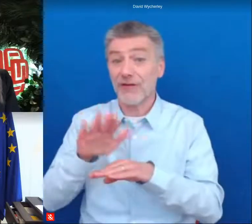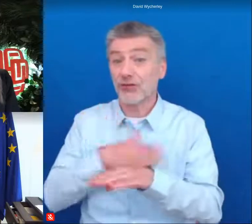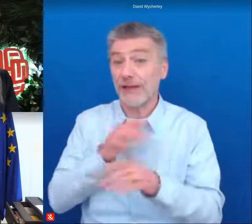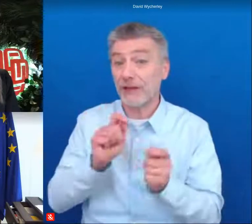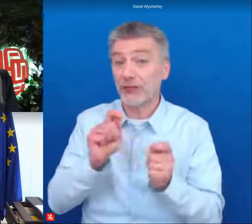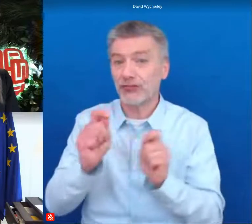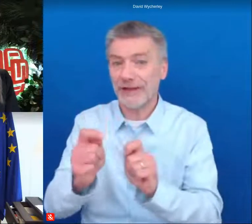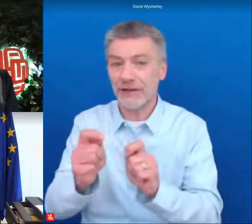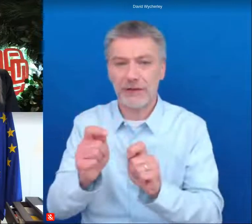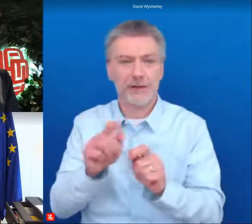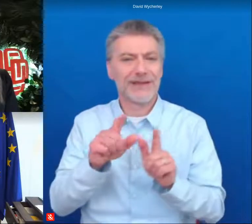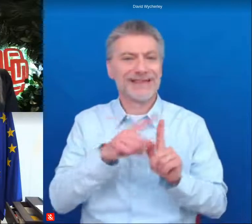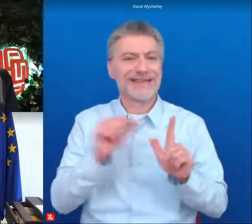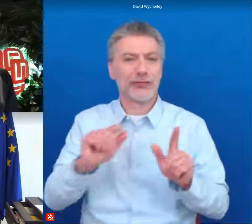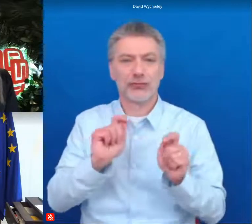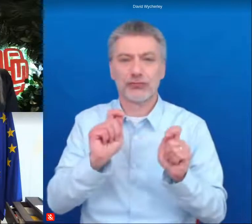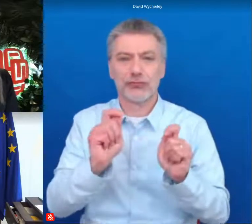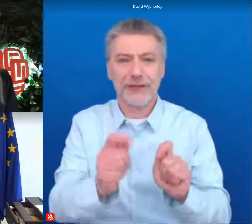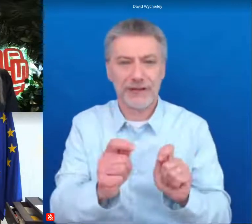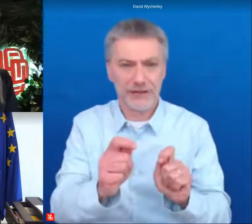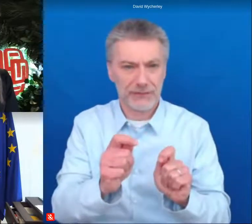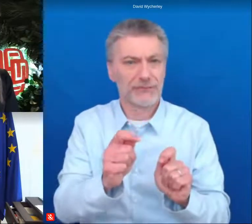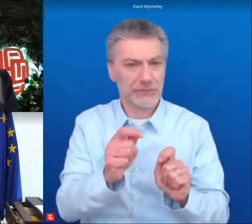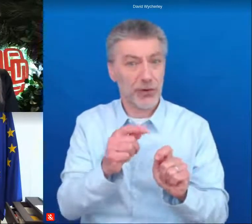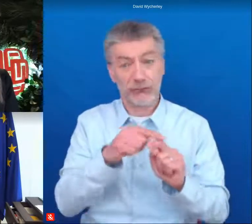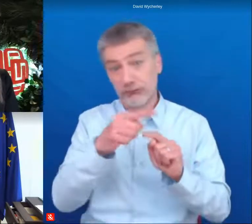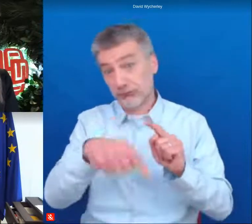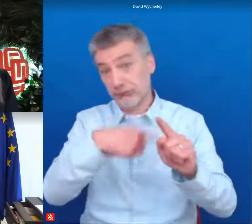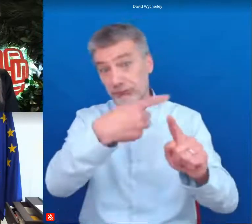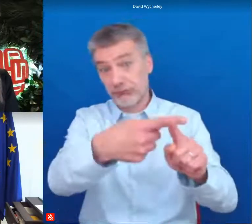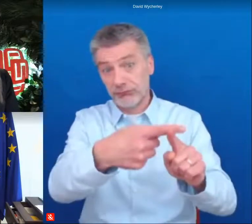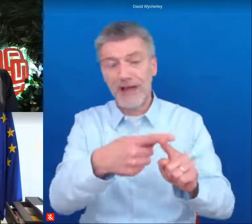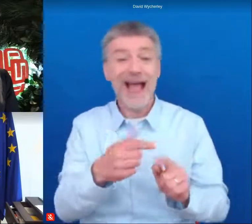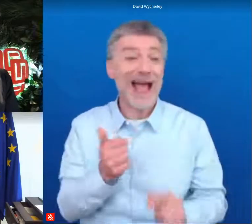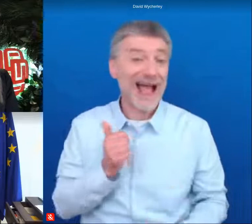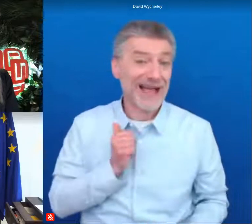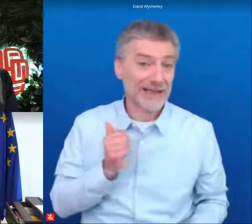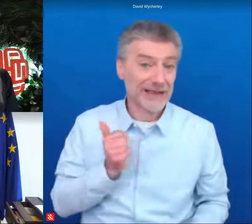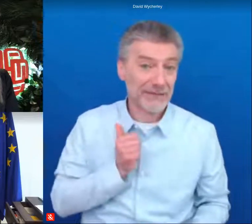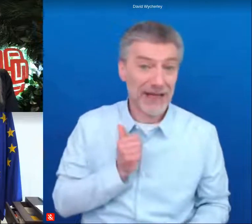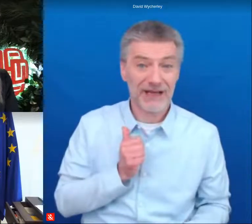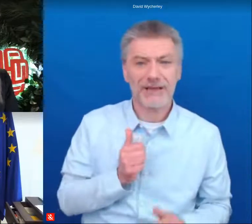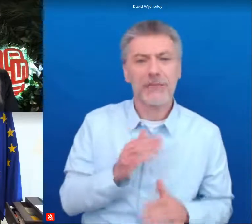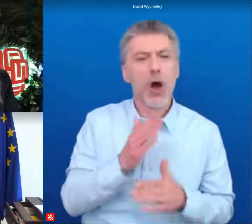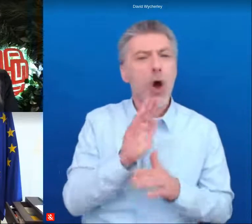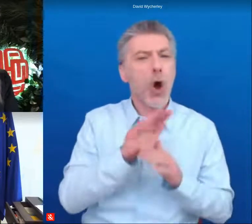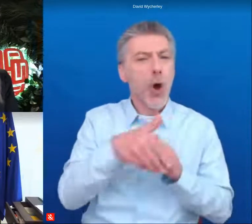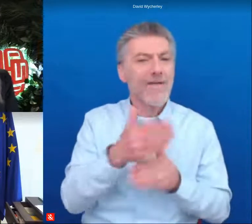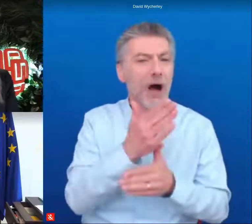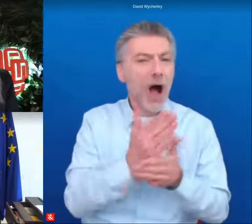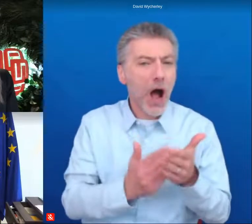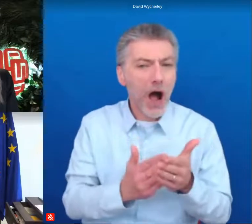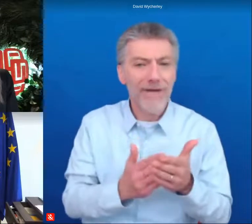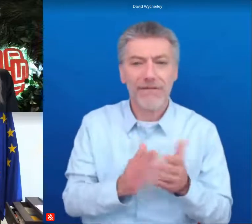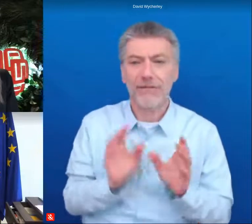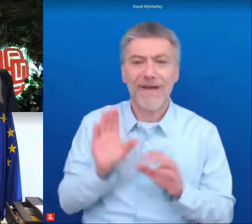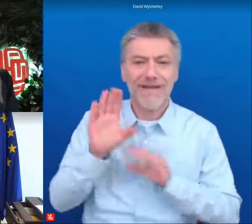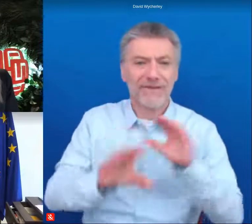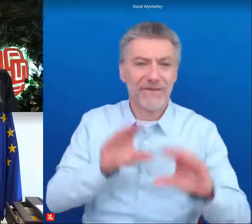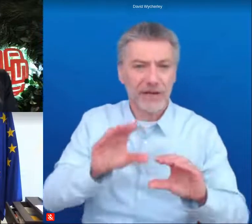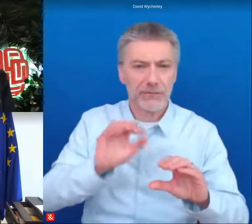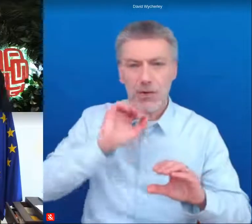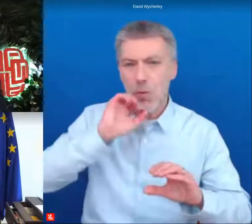for 2127 we anticipate that at least half of our investments will be green and digital ultra fast